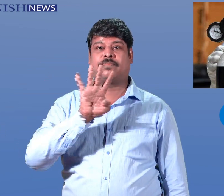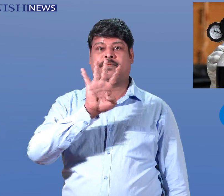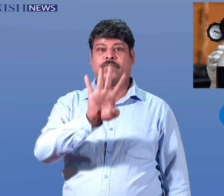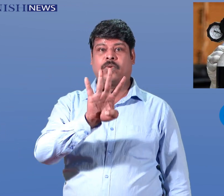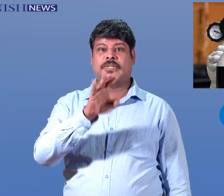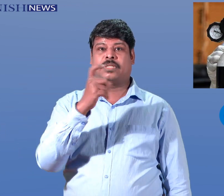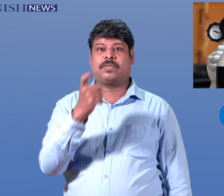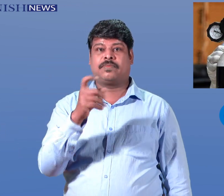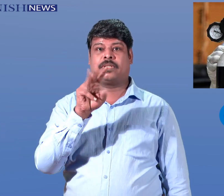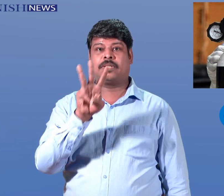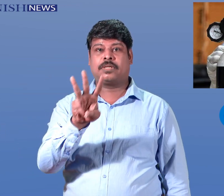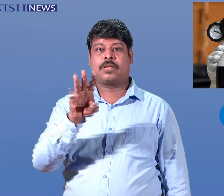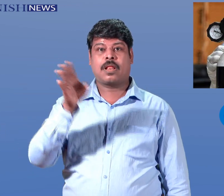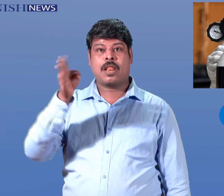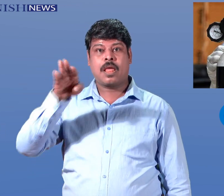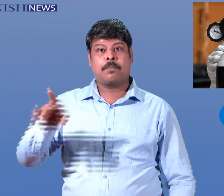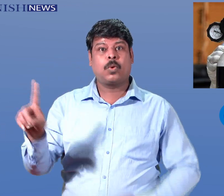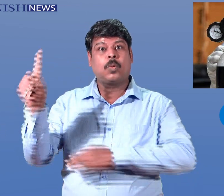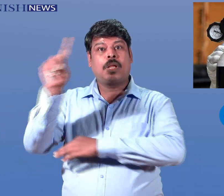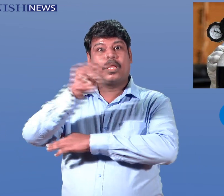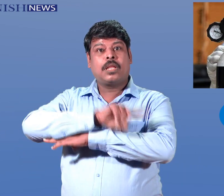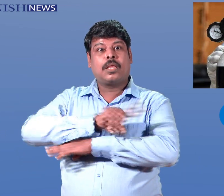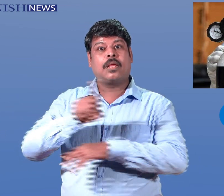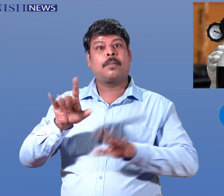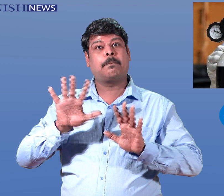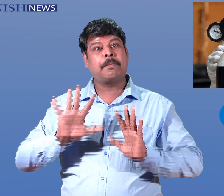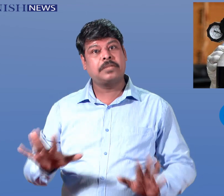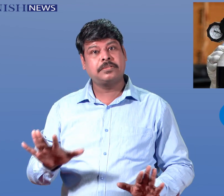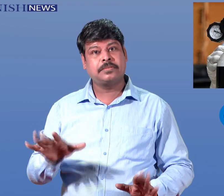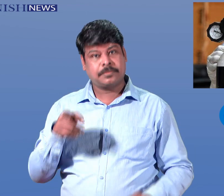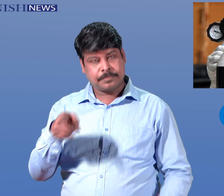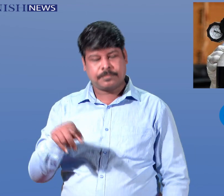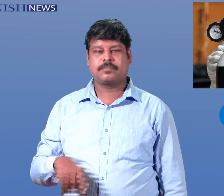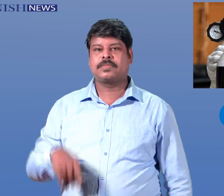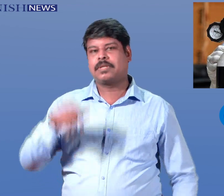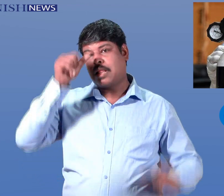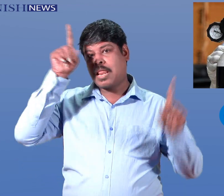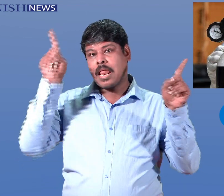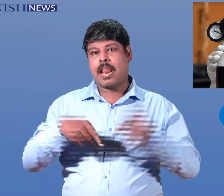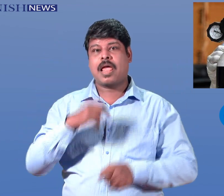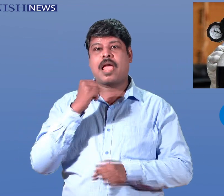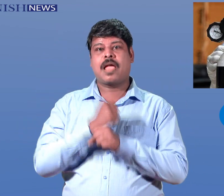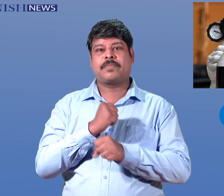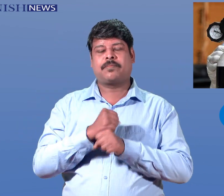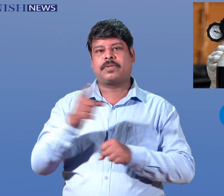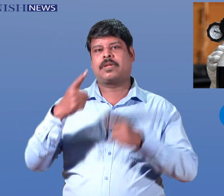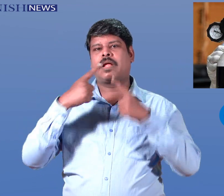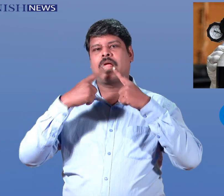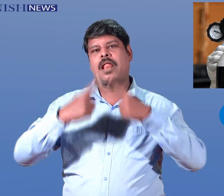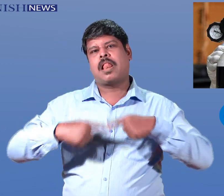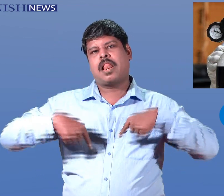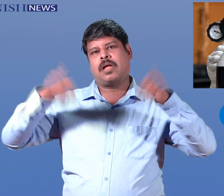to transport liquid medical oxygen and oxygen cylinders across the country.